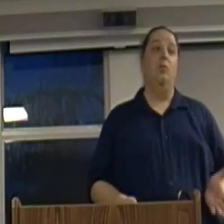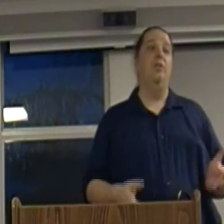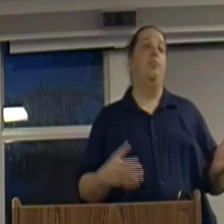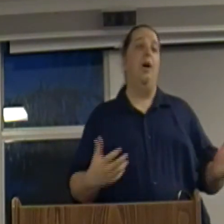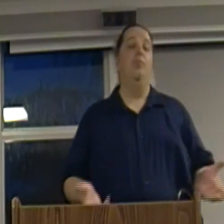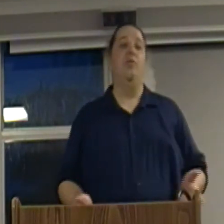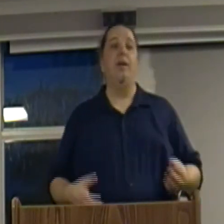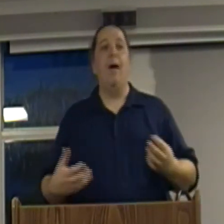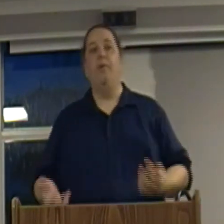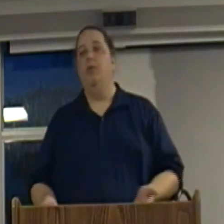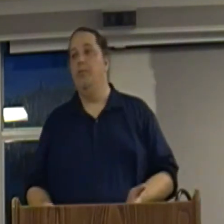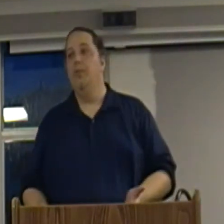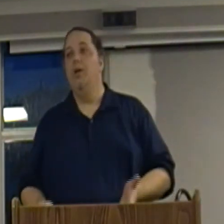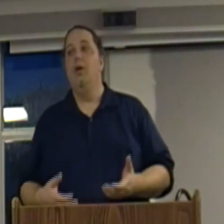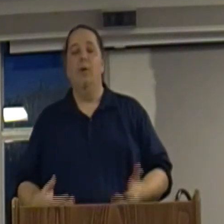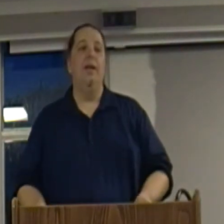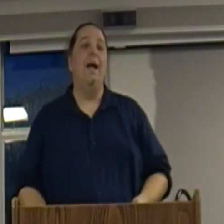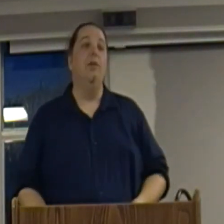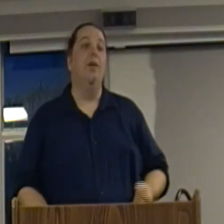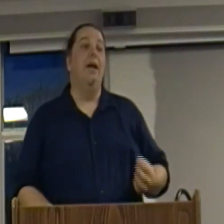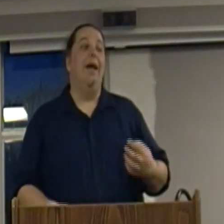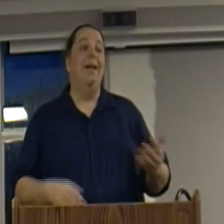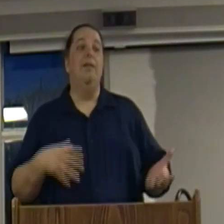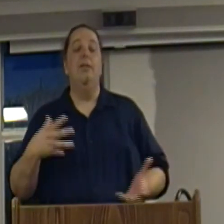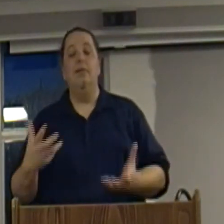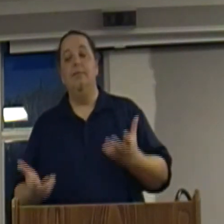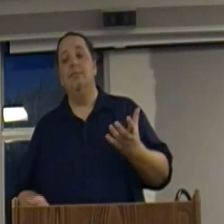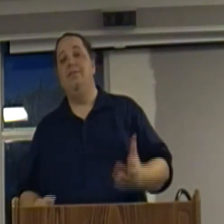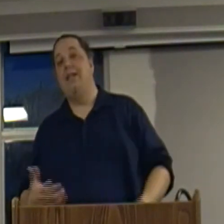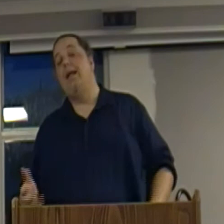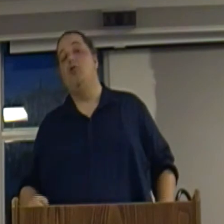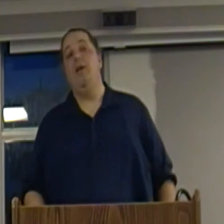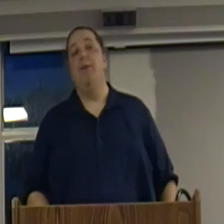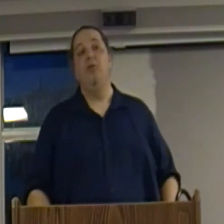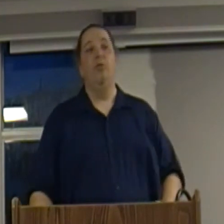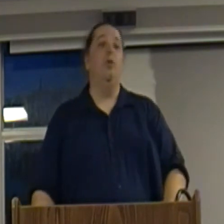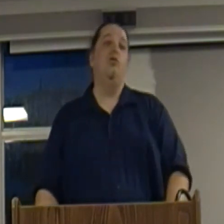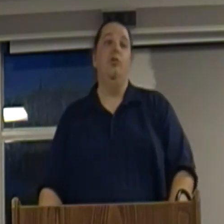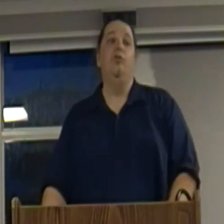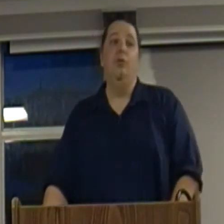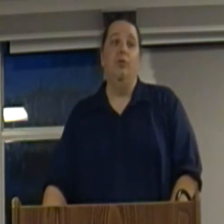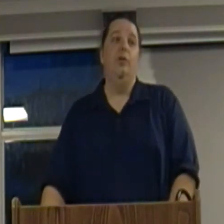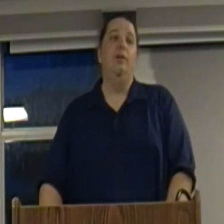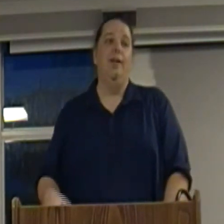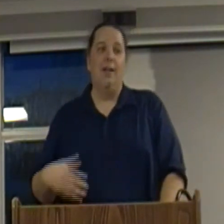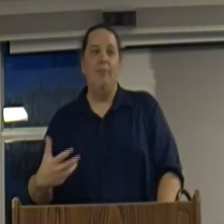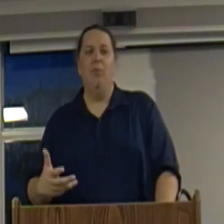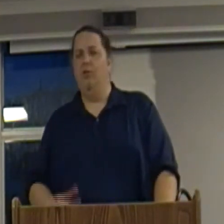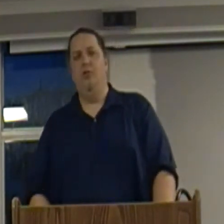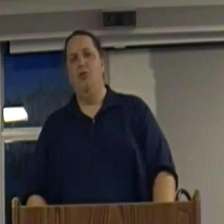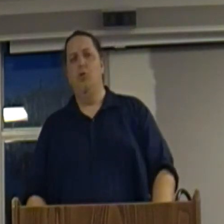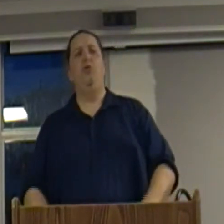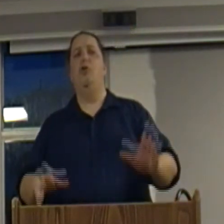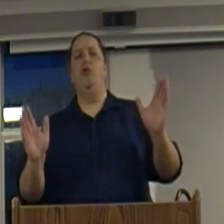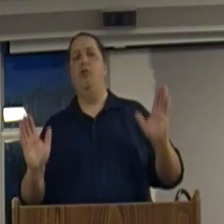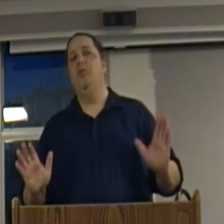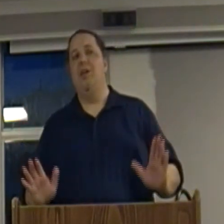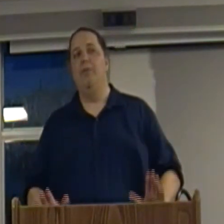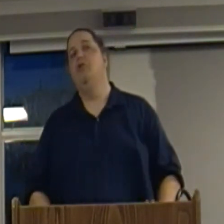deal with the problems that capitalism really has. And, that actually happens with socialists, too. So, get a lot of, true socialism has never